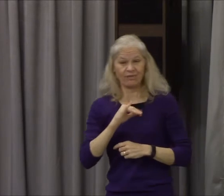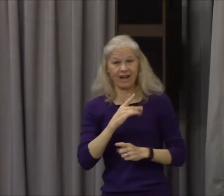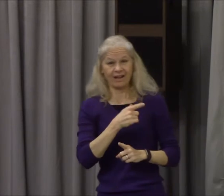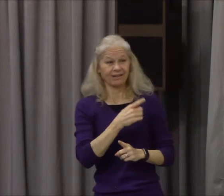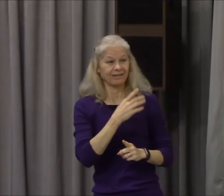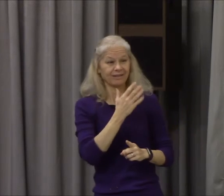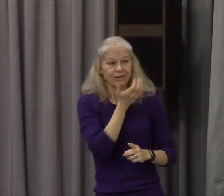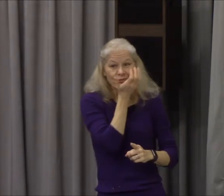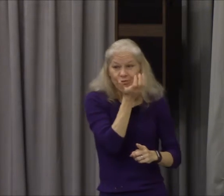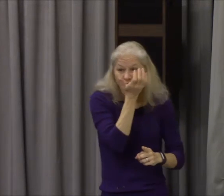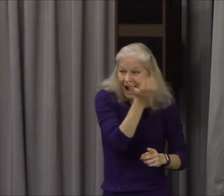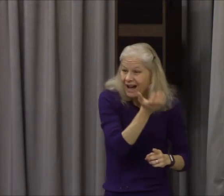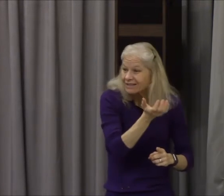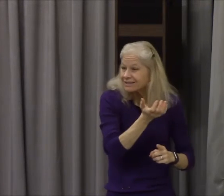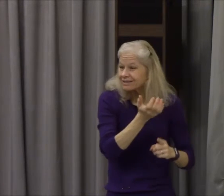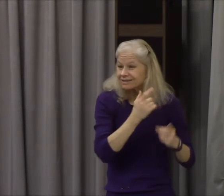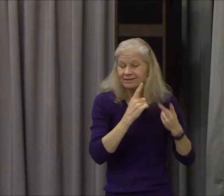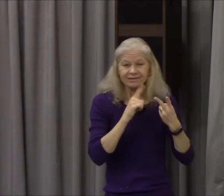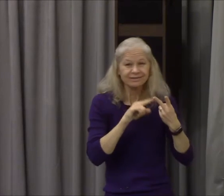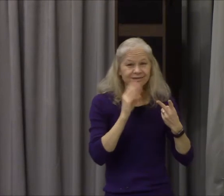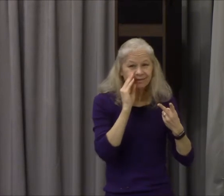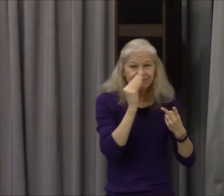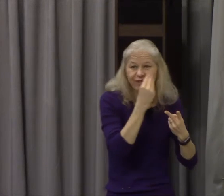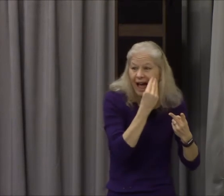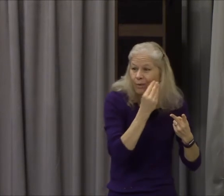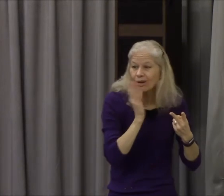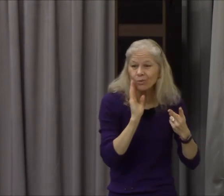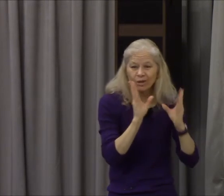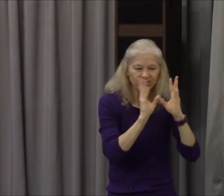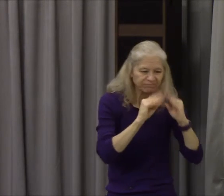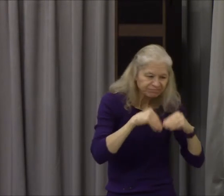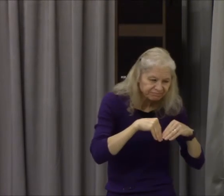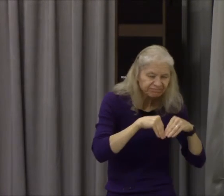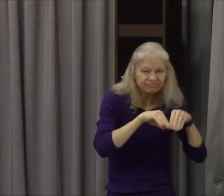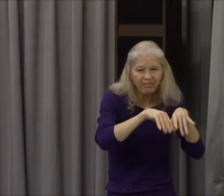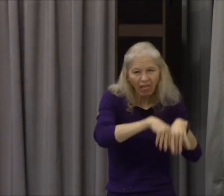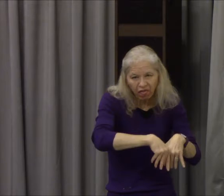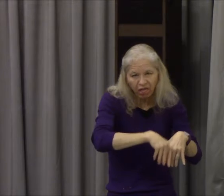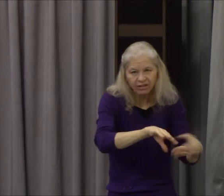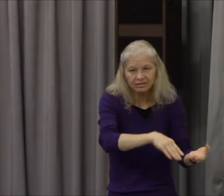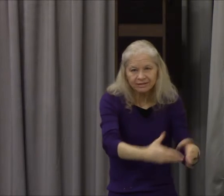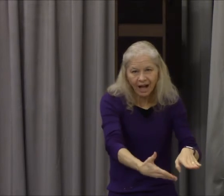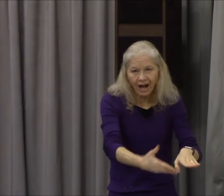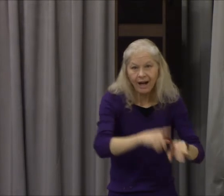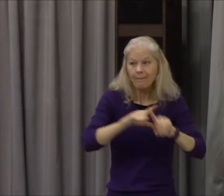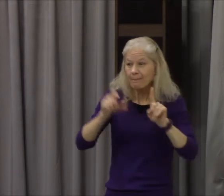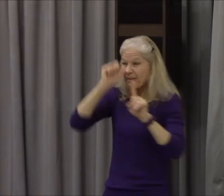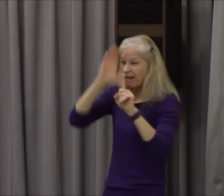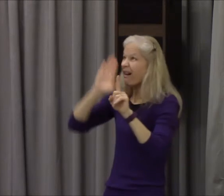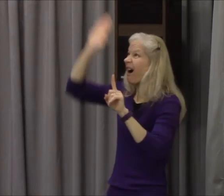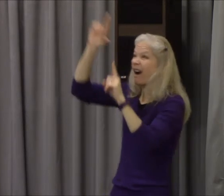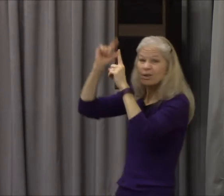but the word of our God should stand forever do you realize that when we lift up this book we have a word